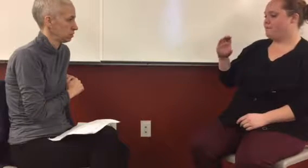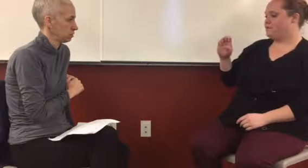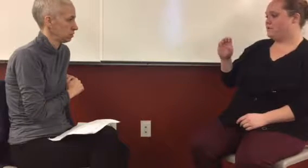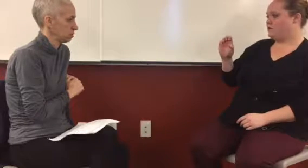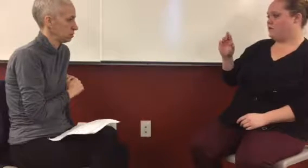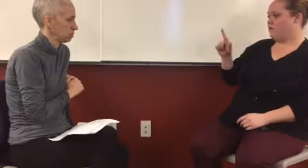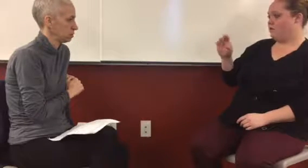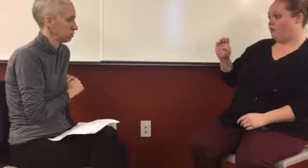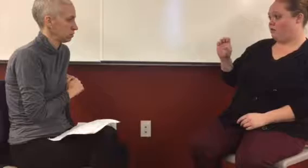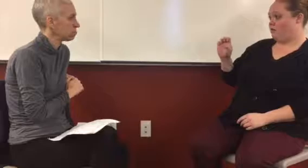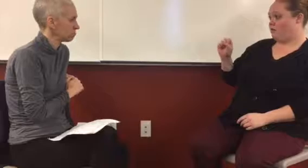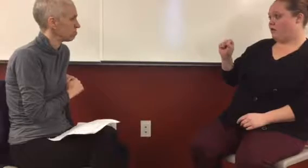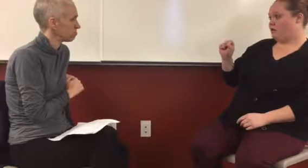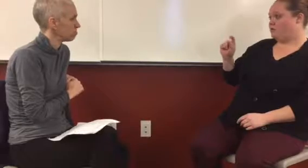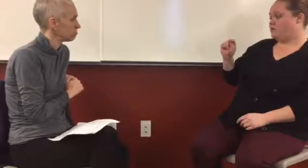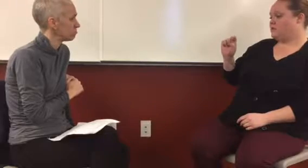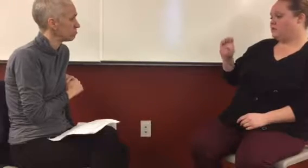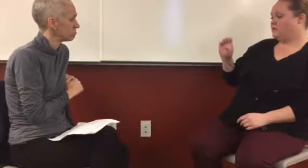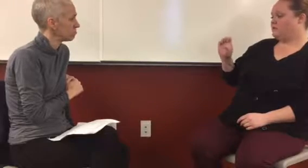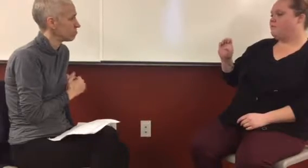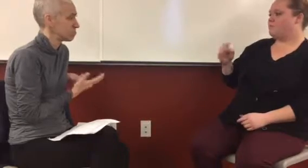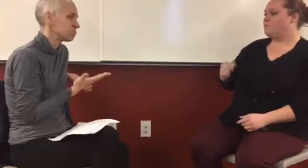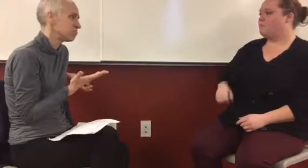-L-E-S-T-E. Your partner?